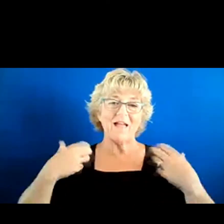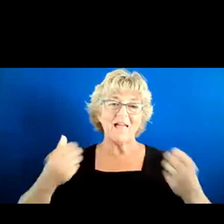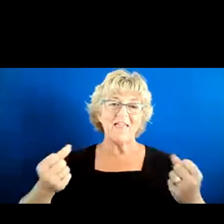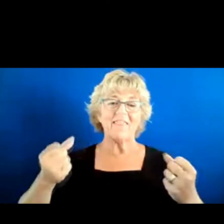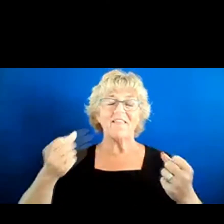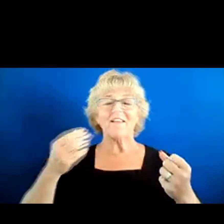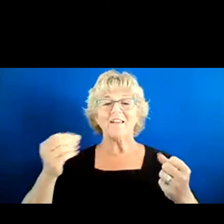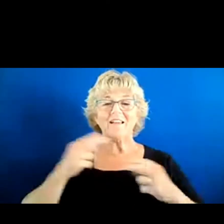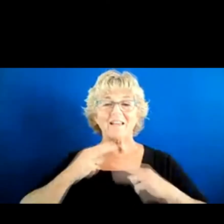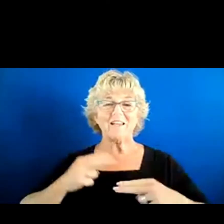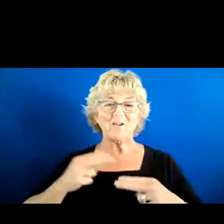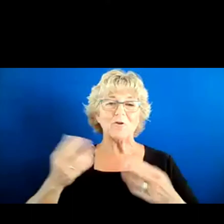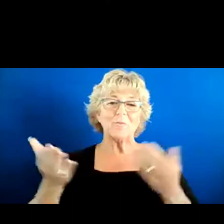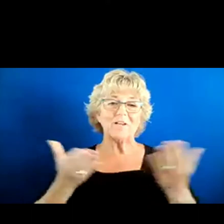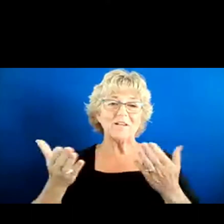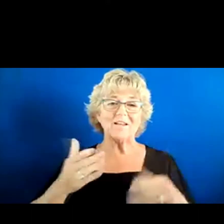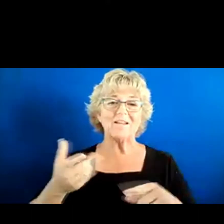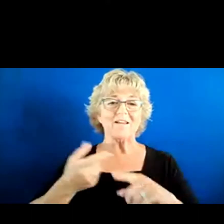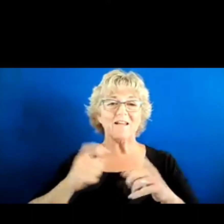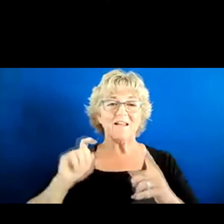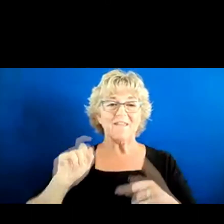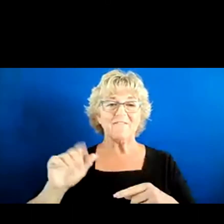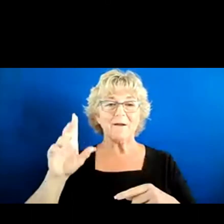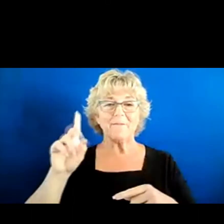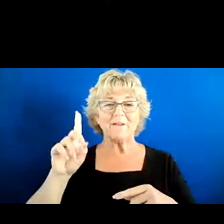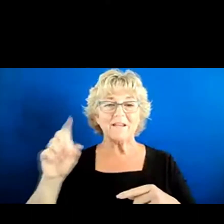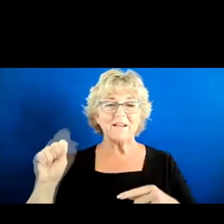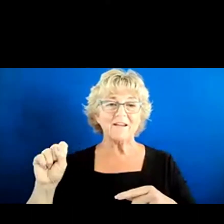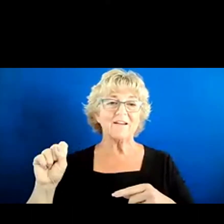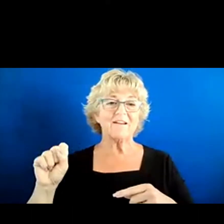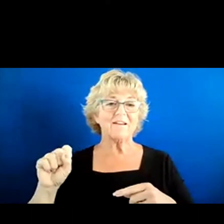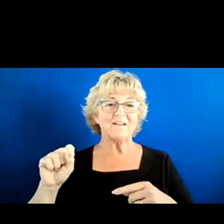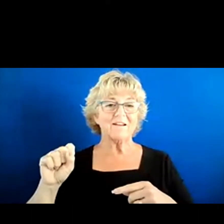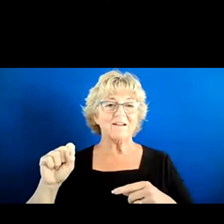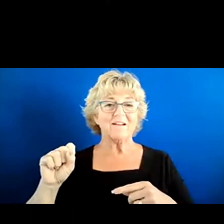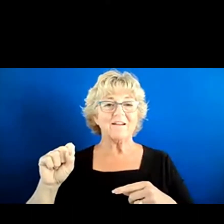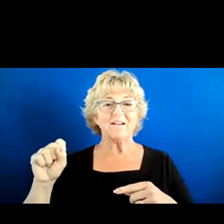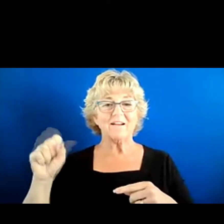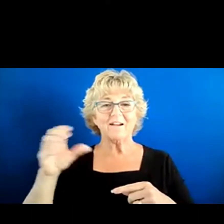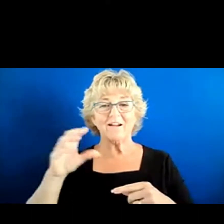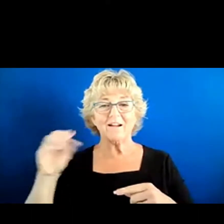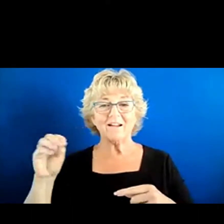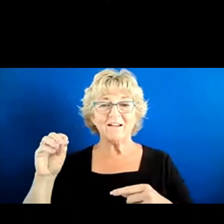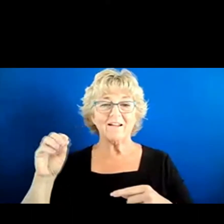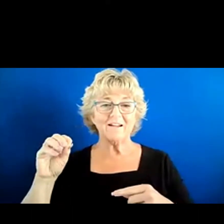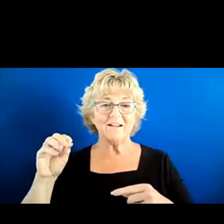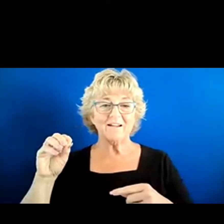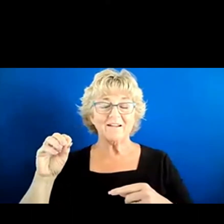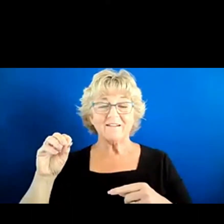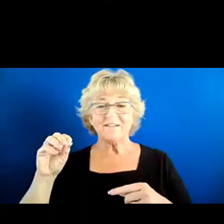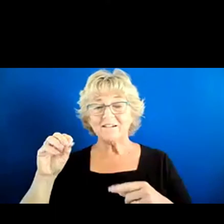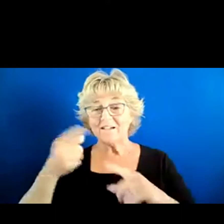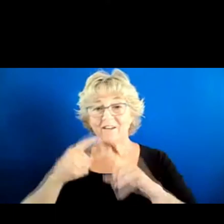Nancy Bargman from DDS, Joe Xavier, Heather Calamese from the Education Department.